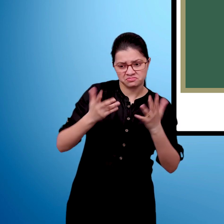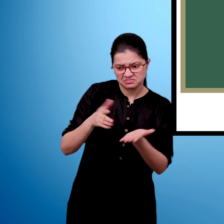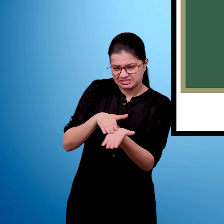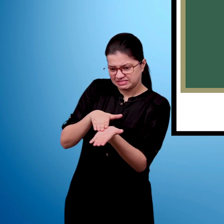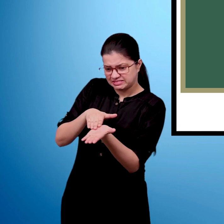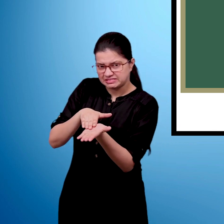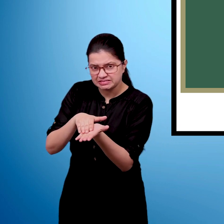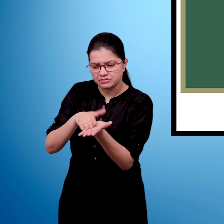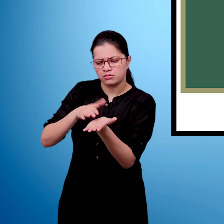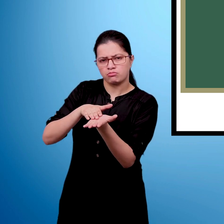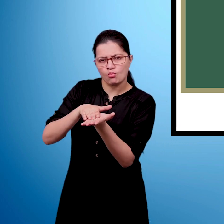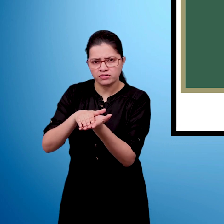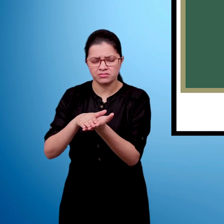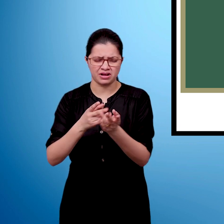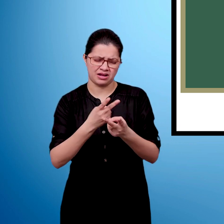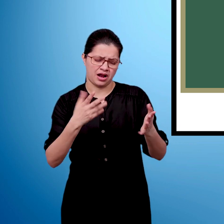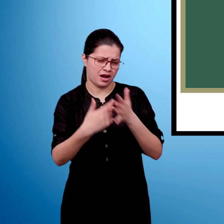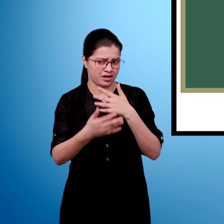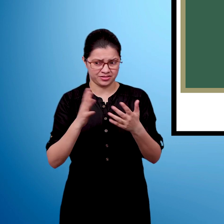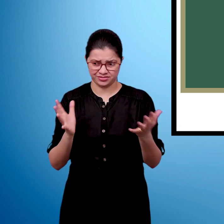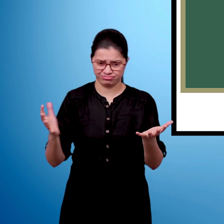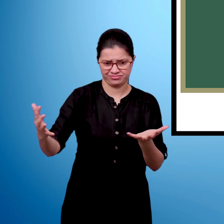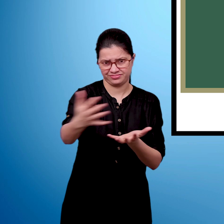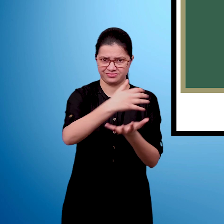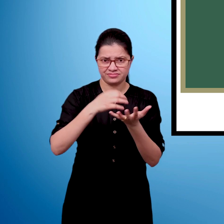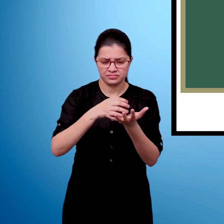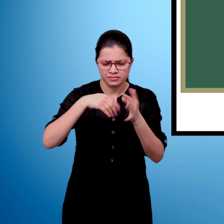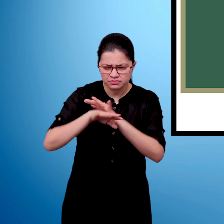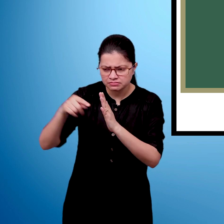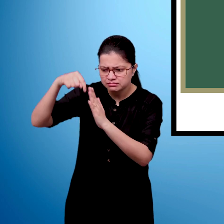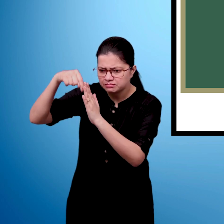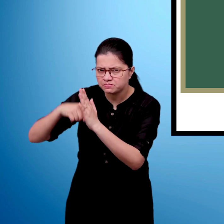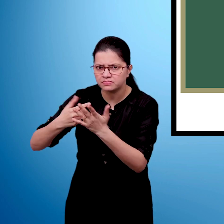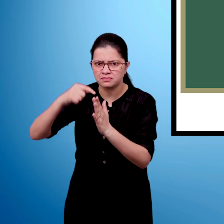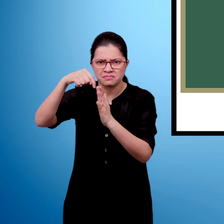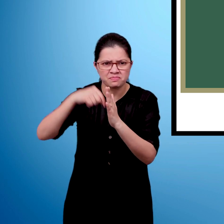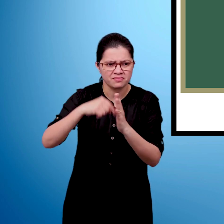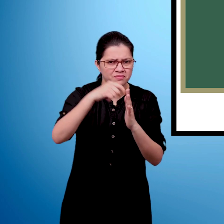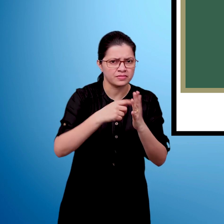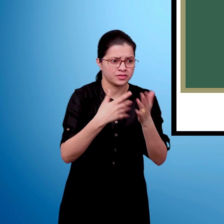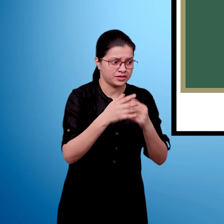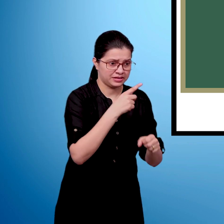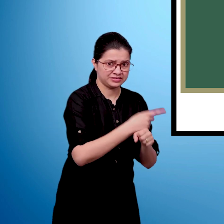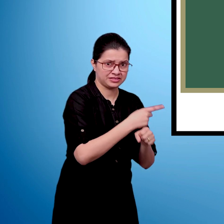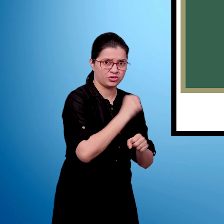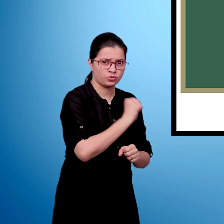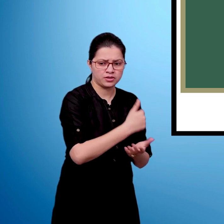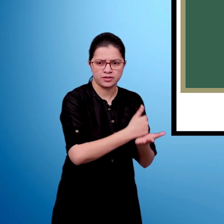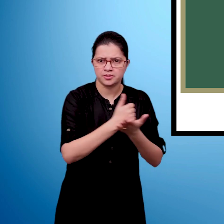them to roll or slide on a plain surface. Page number 16. Page number 16.